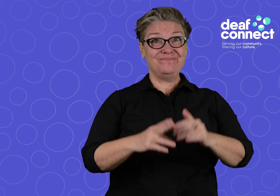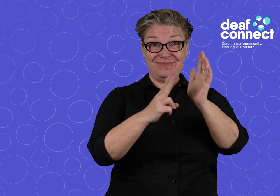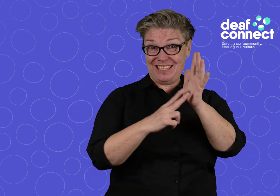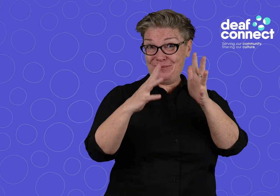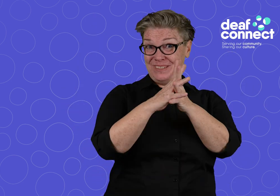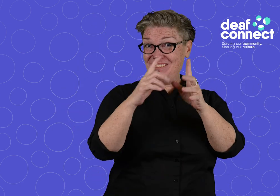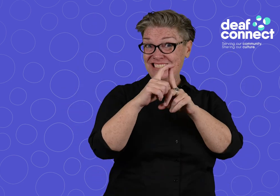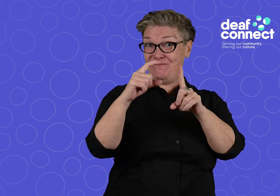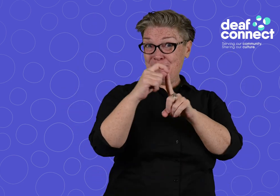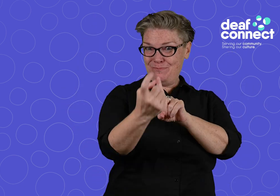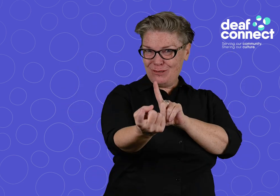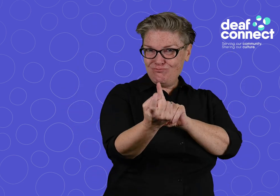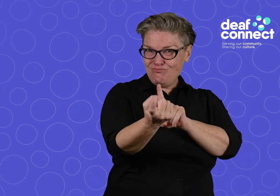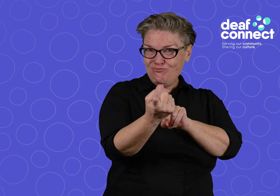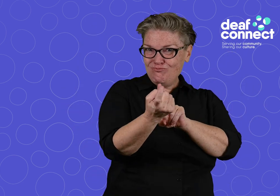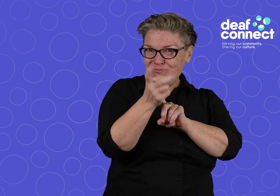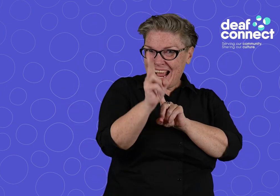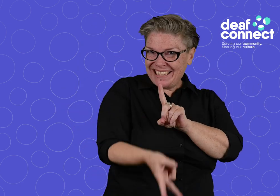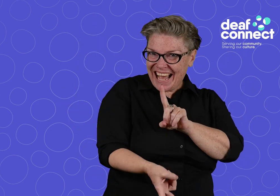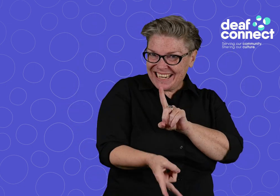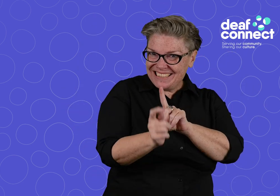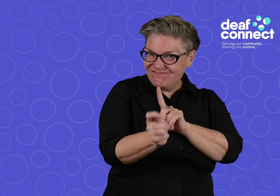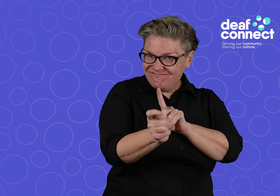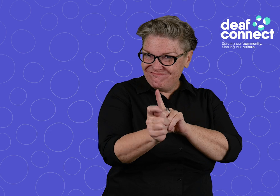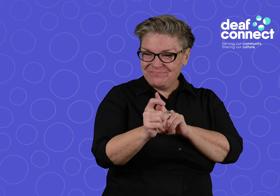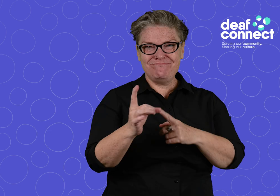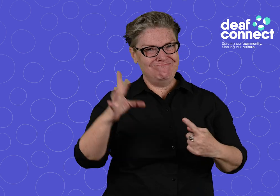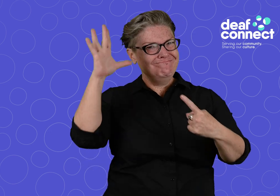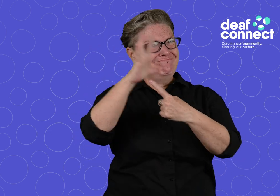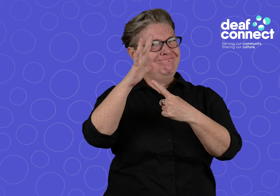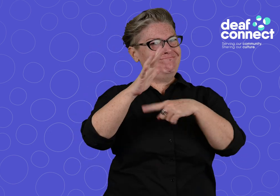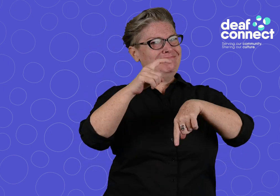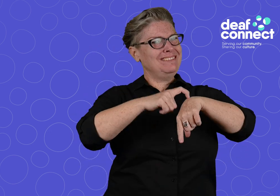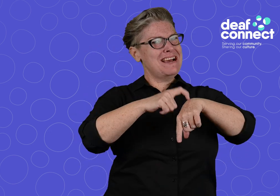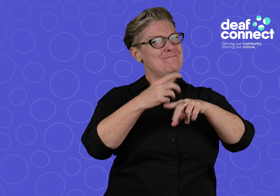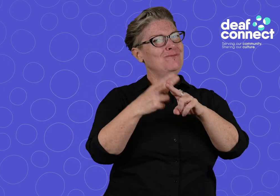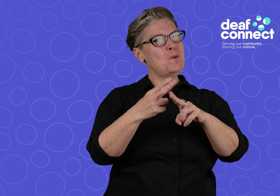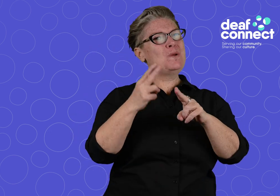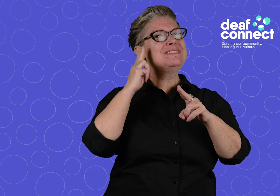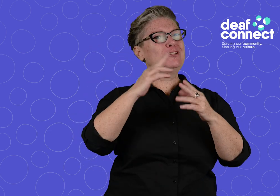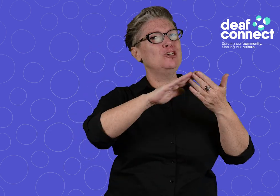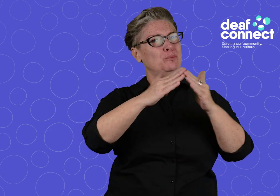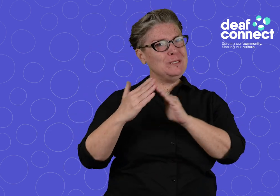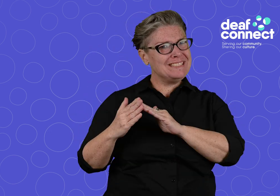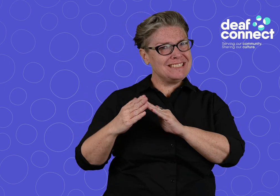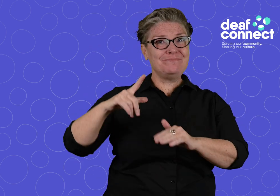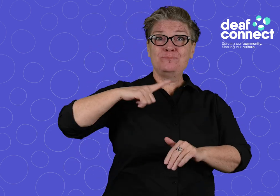National Week of Deaf People is coming up again very soon, marking a special time for the deaf community